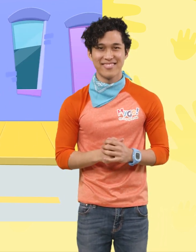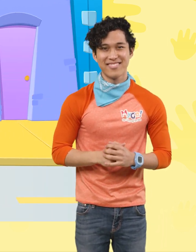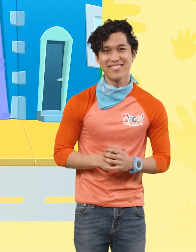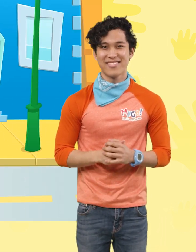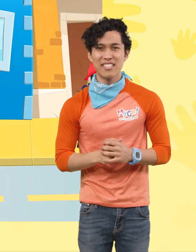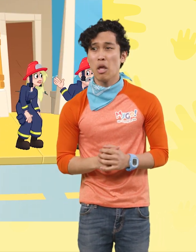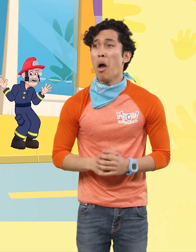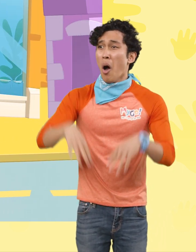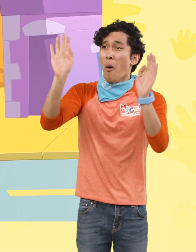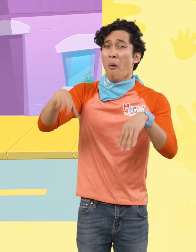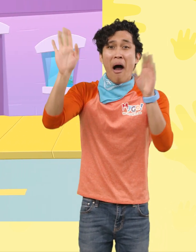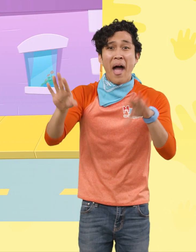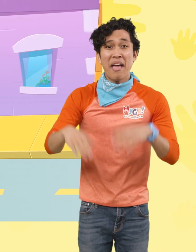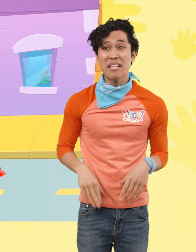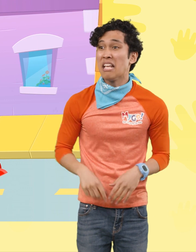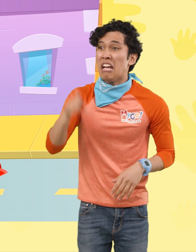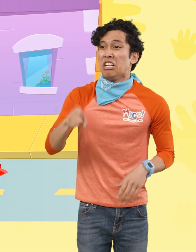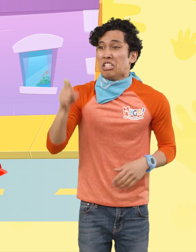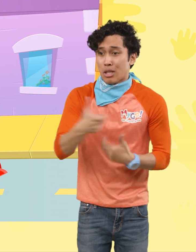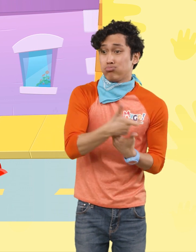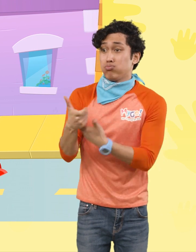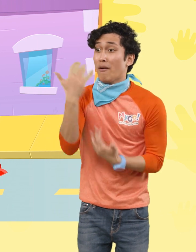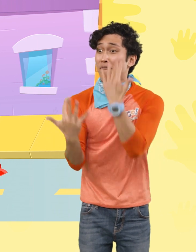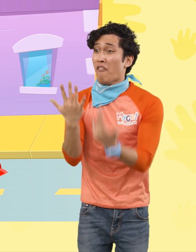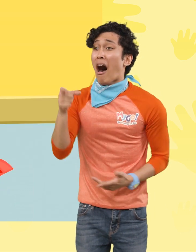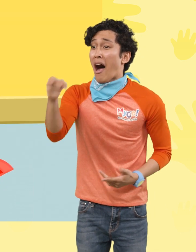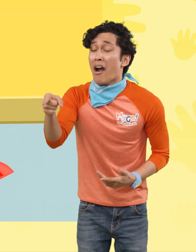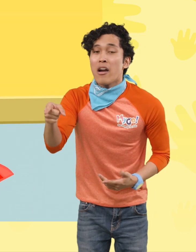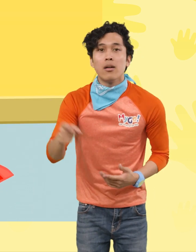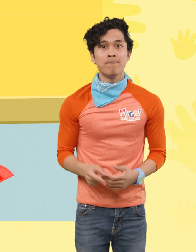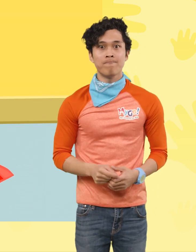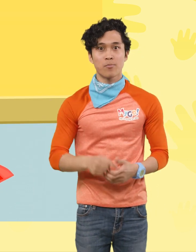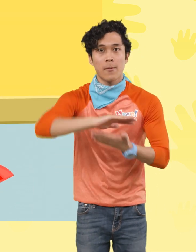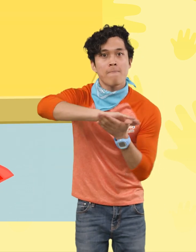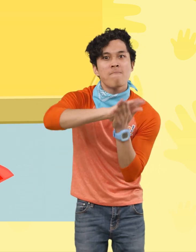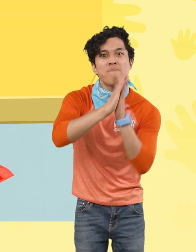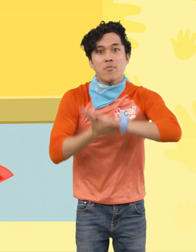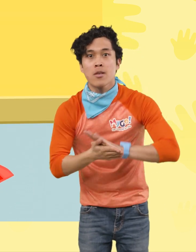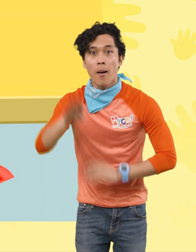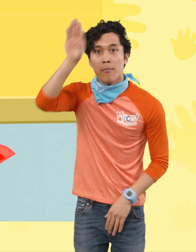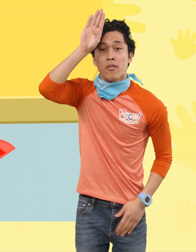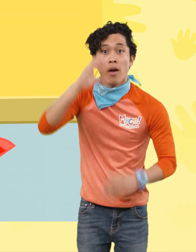Wait, we need to put out a fire now Morphle, morph into a fire truck